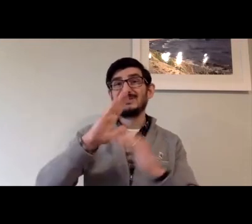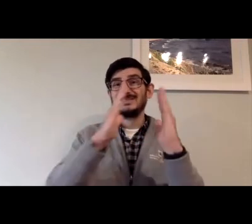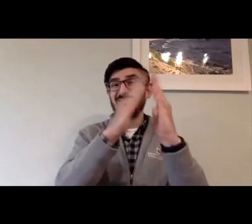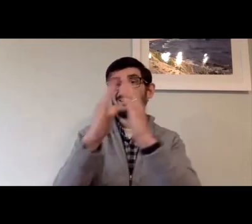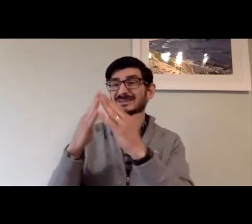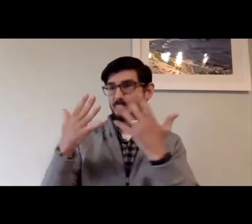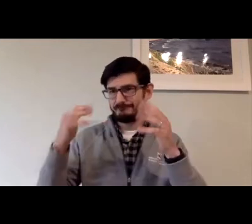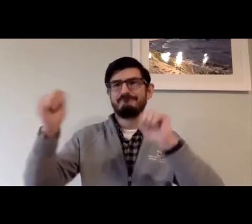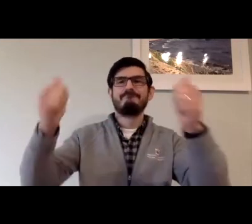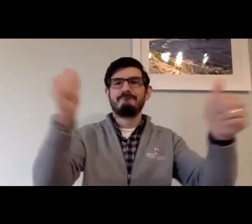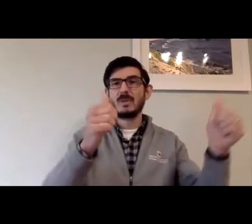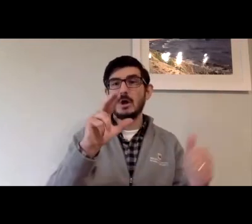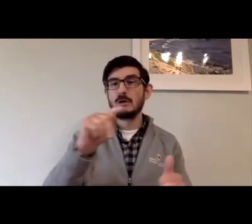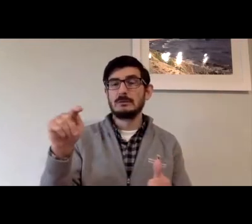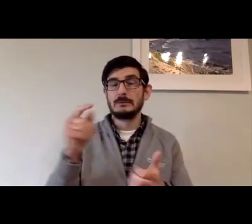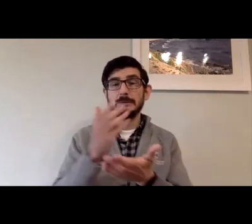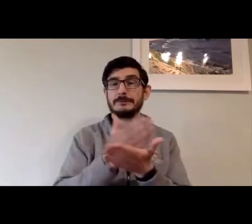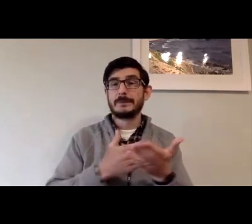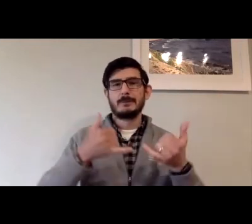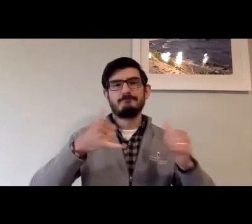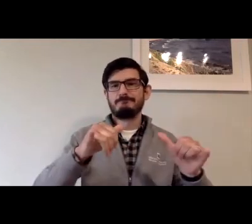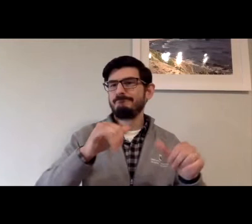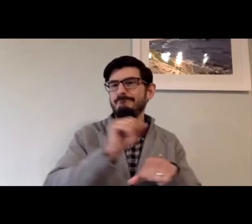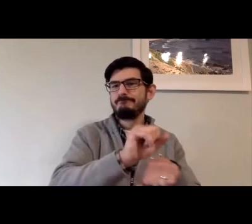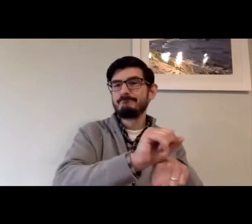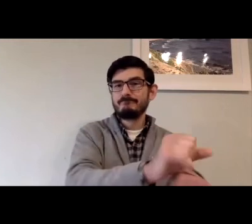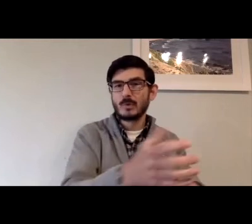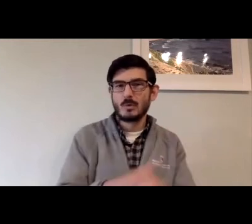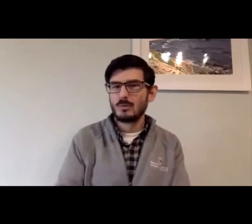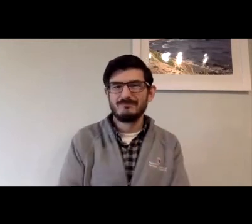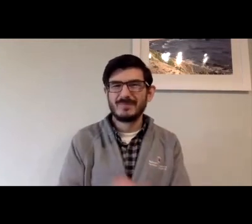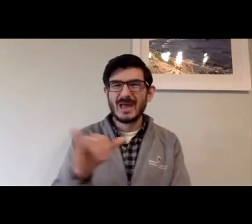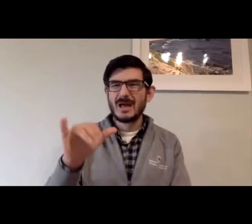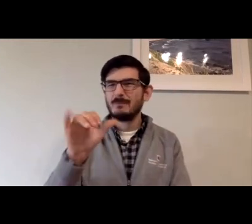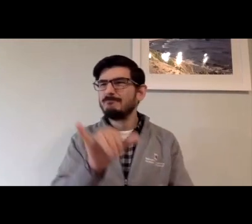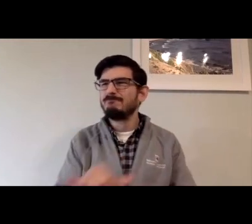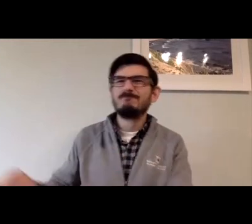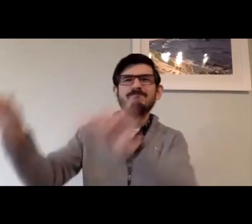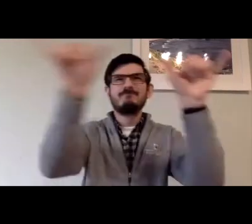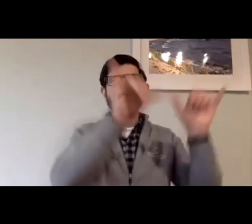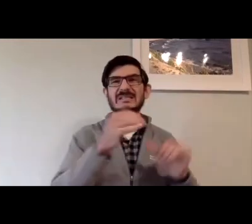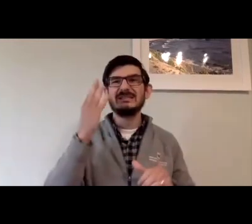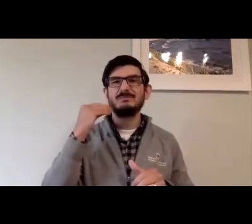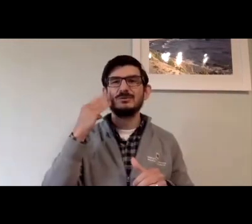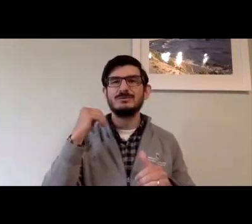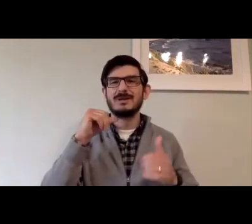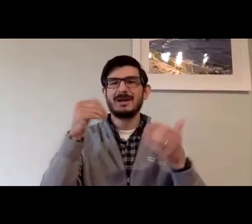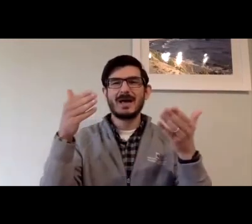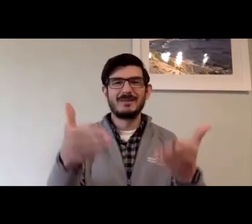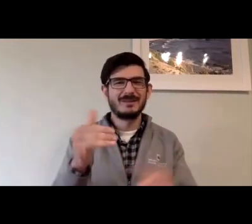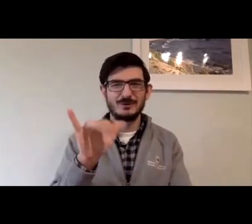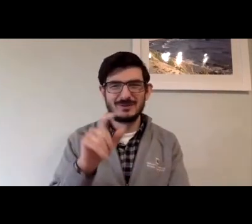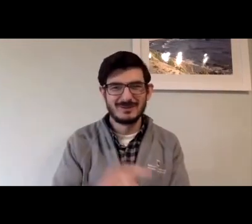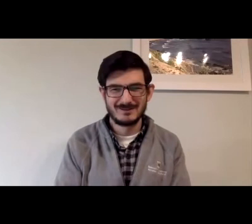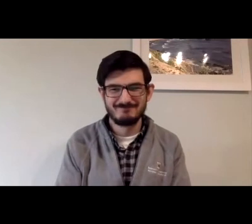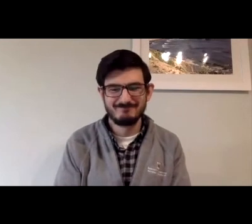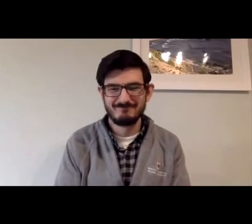But in some enclaves, however, there are spots where RTT is enabled, but in many places it is not. So it